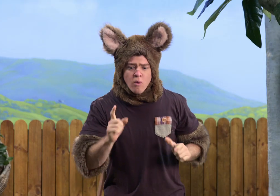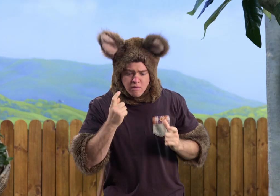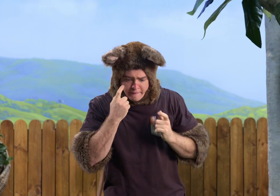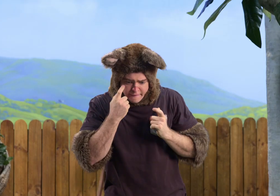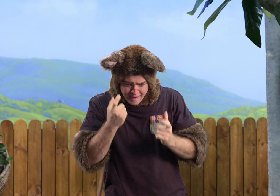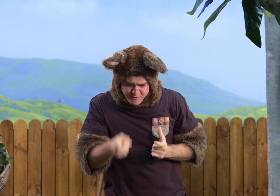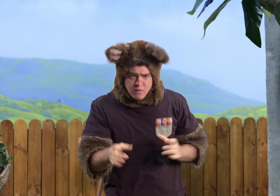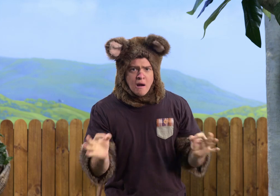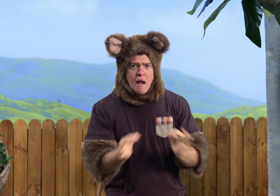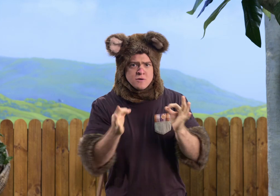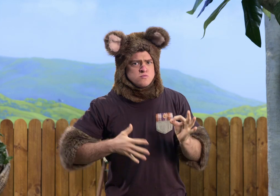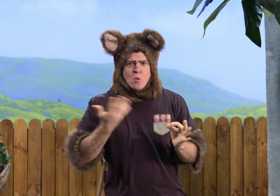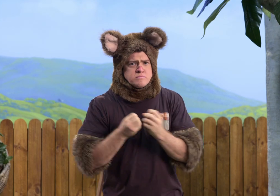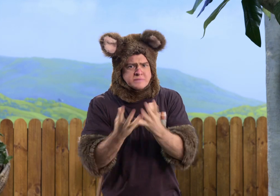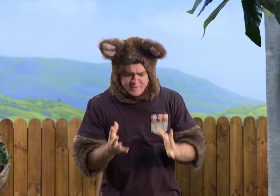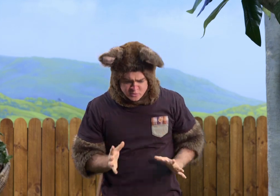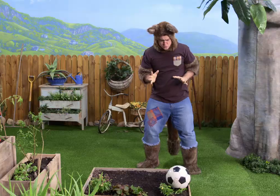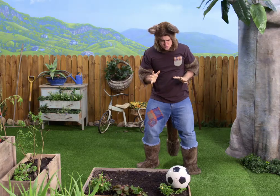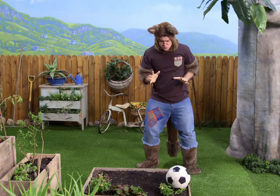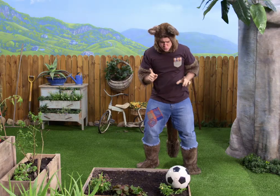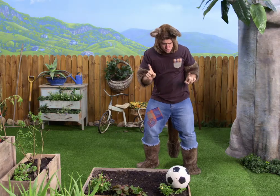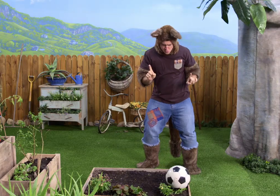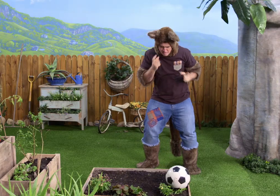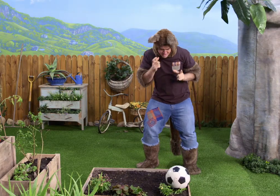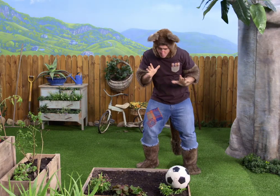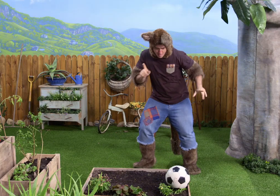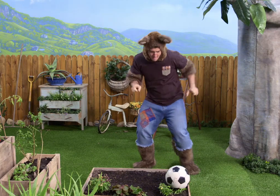get it. Oh, I'll have to be careful going into the garden, I don't want to damage anything.